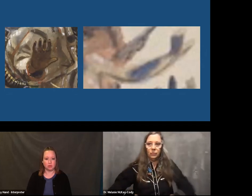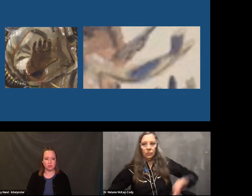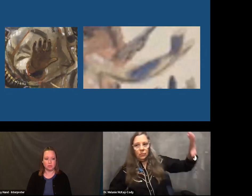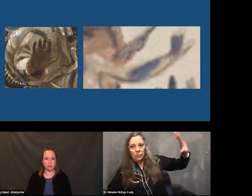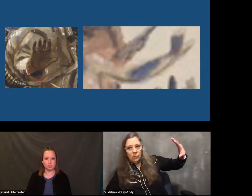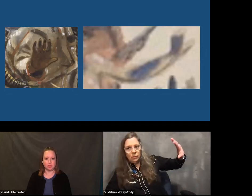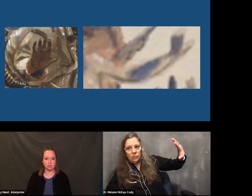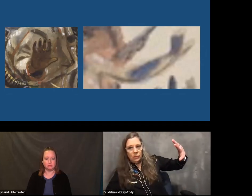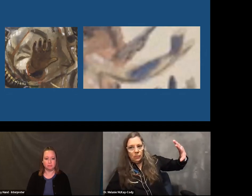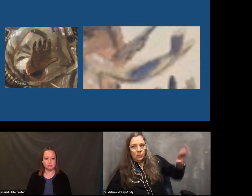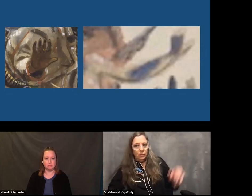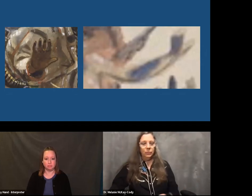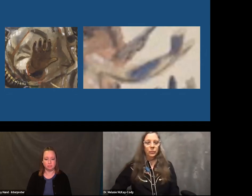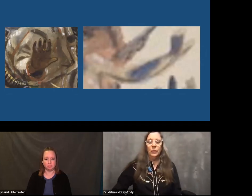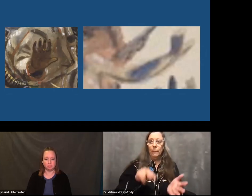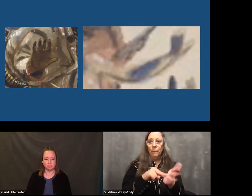Here are the close-ups.